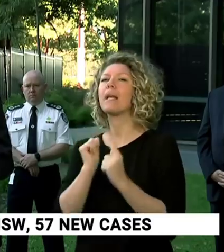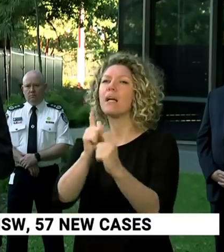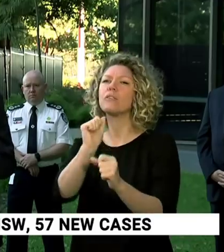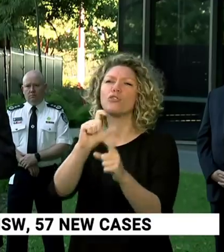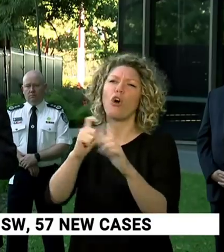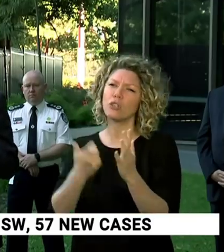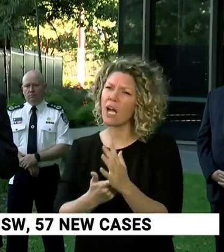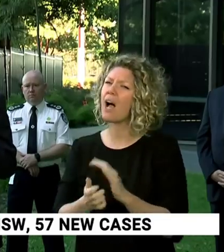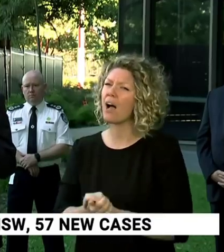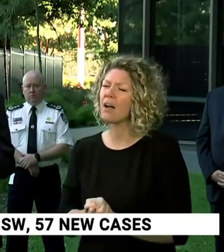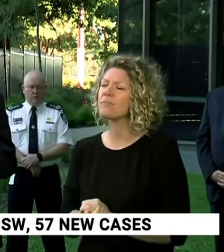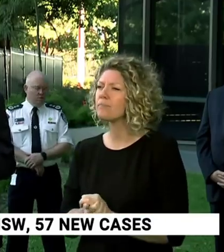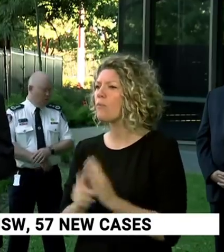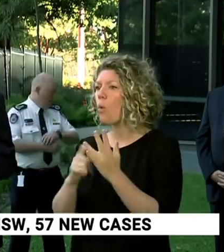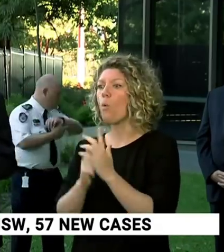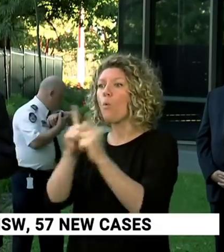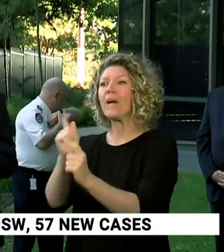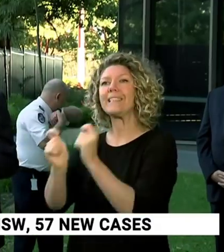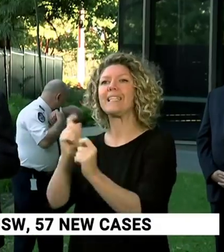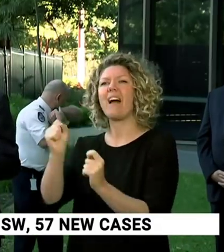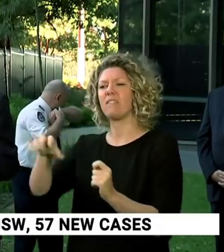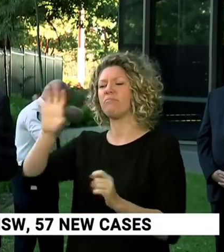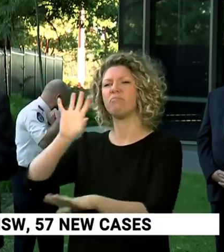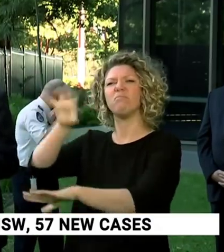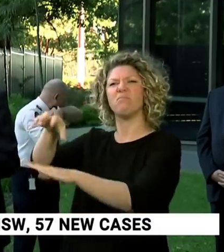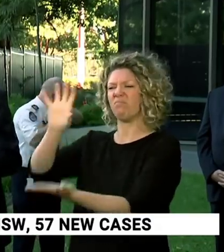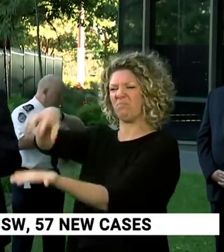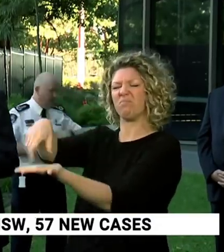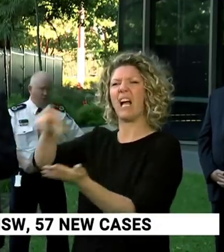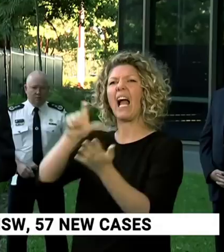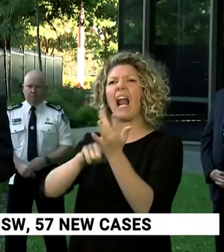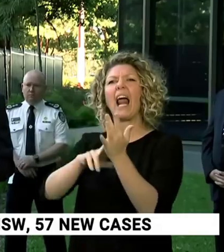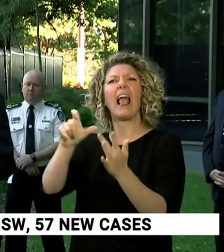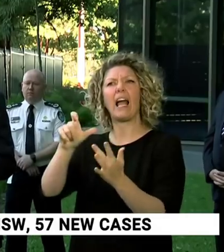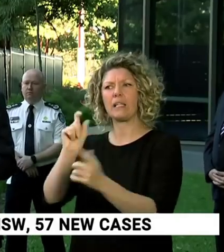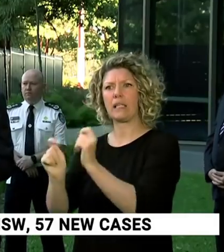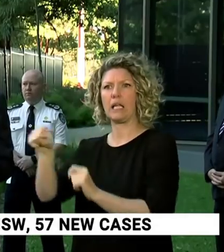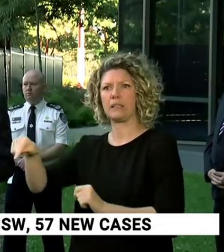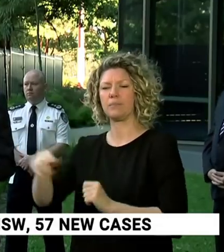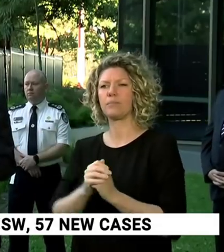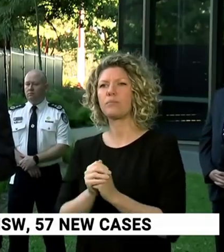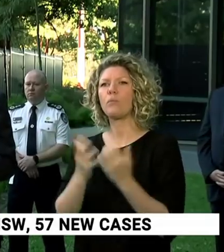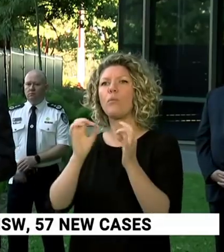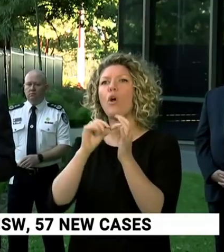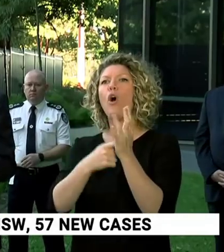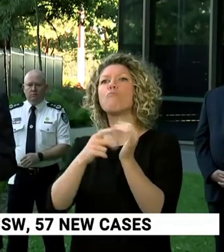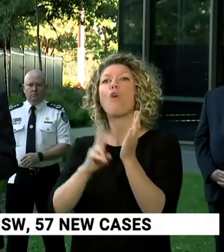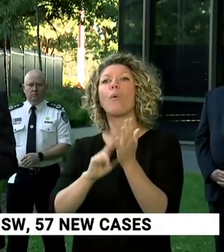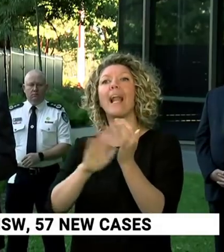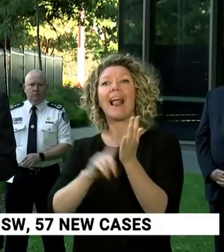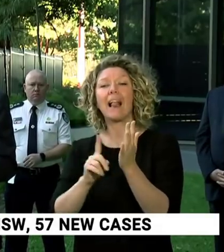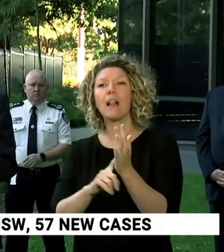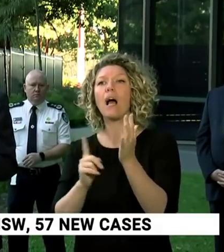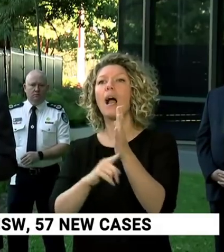GP or go to a testing clinic for testing. So these areas are Broken Hill, Lake Macquarie,